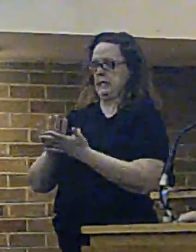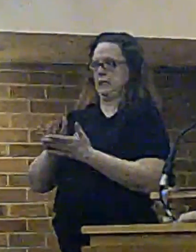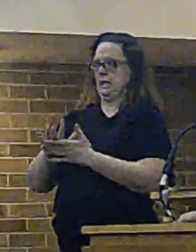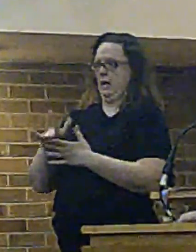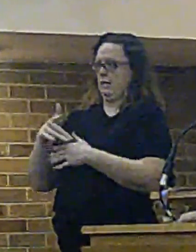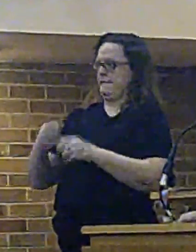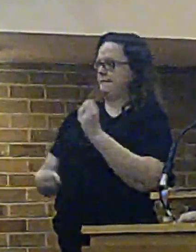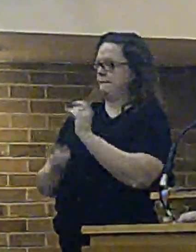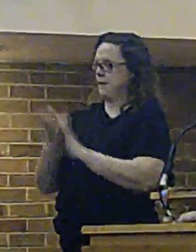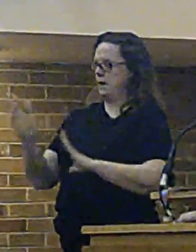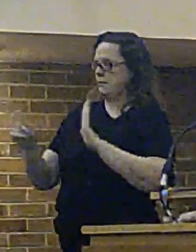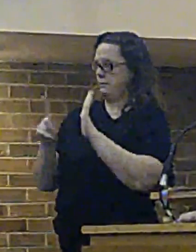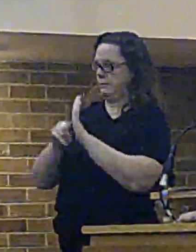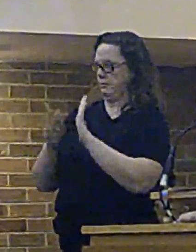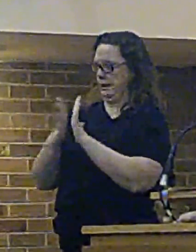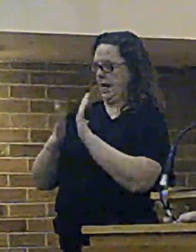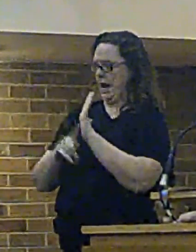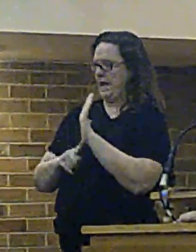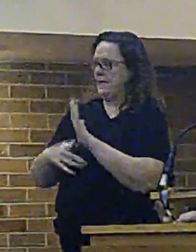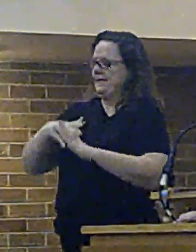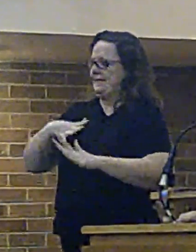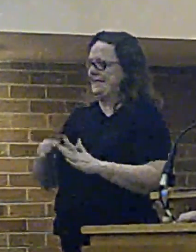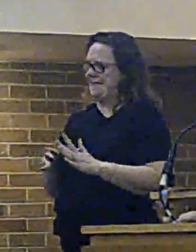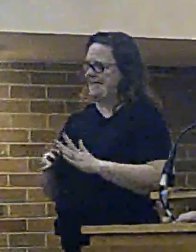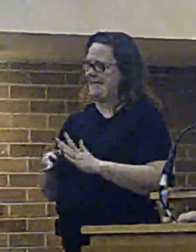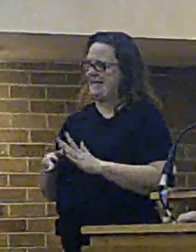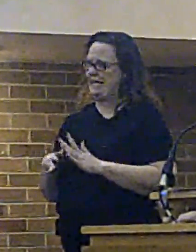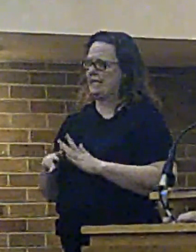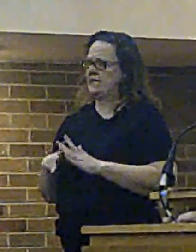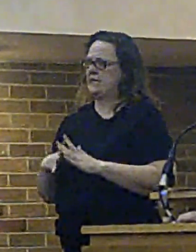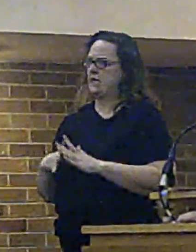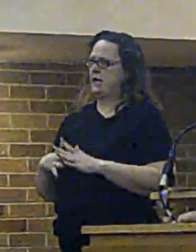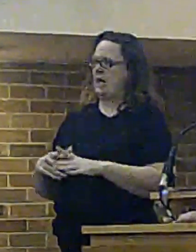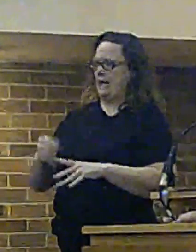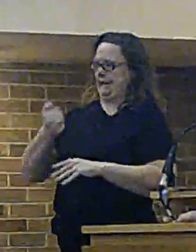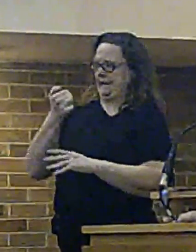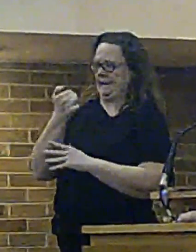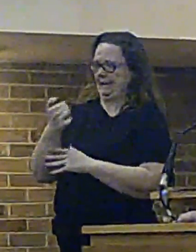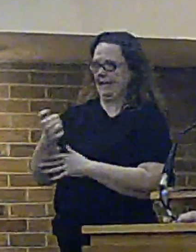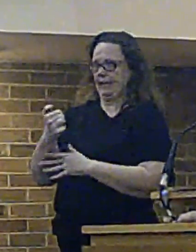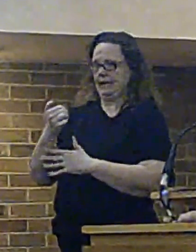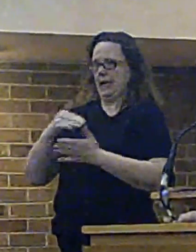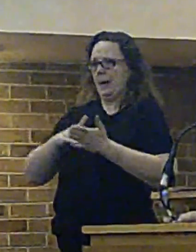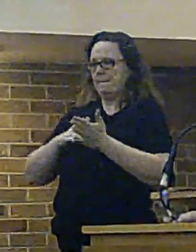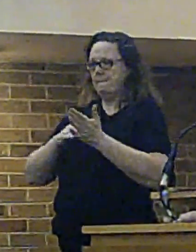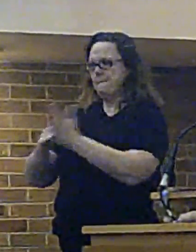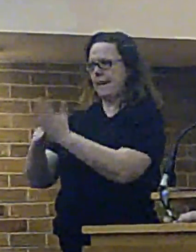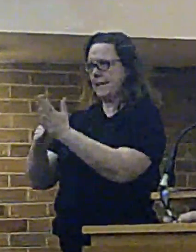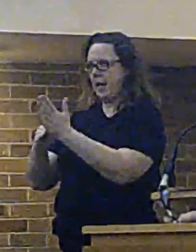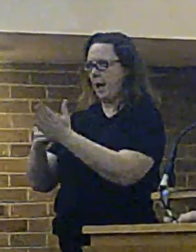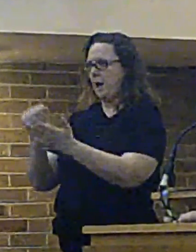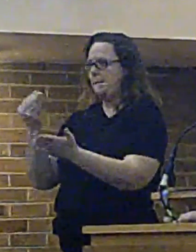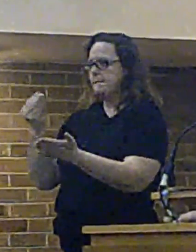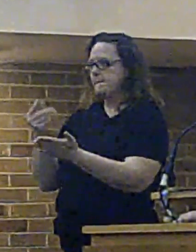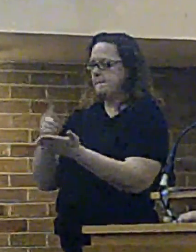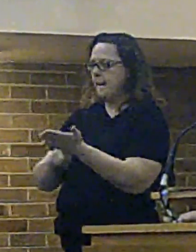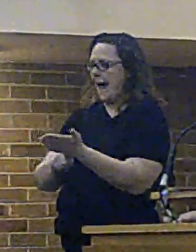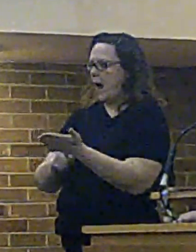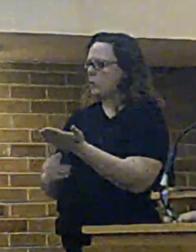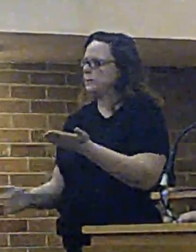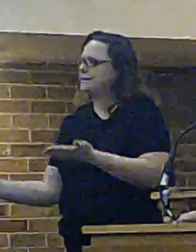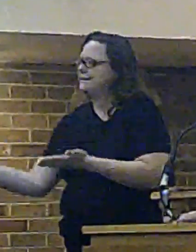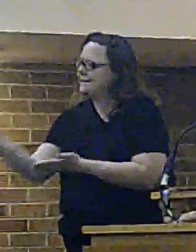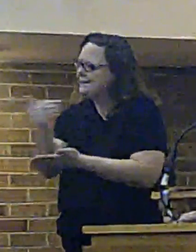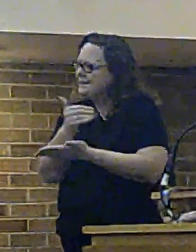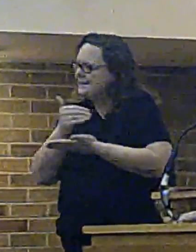of savings beyond the £20 million of savings the authority has had to make up to this point